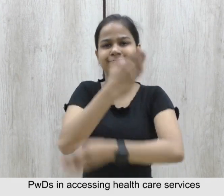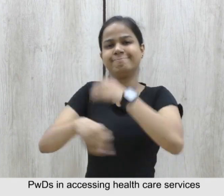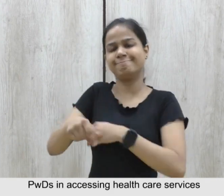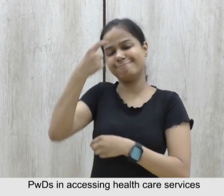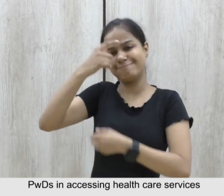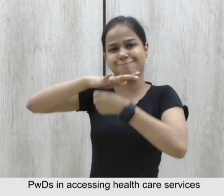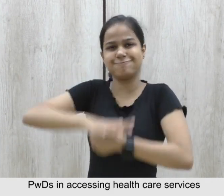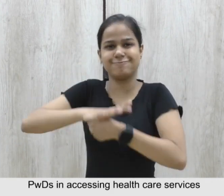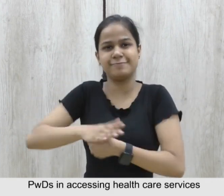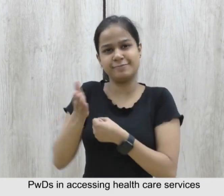services.